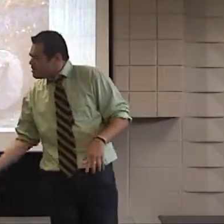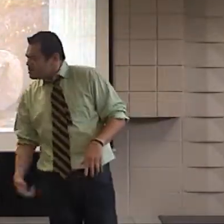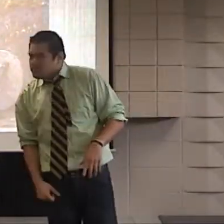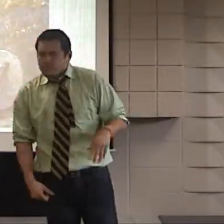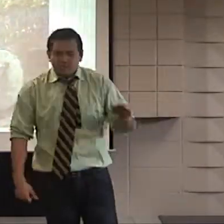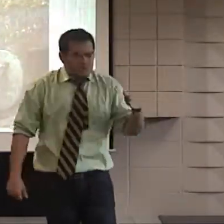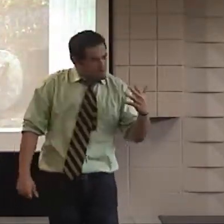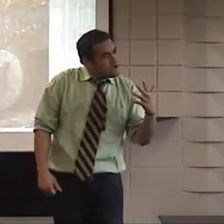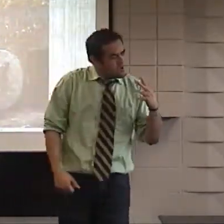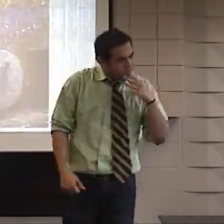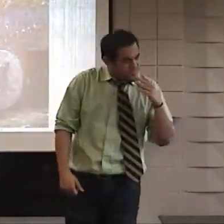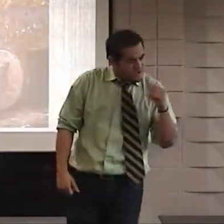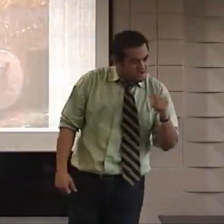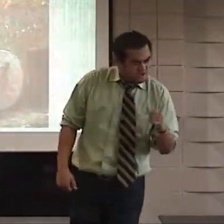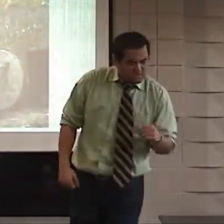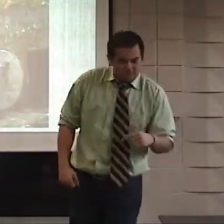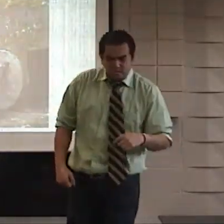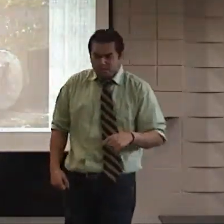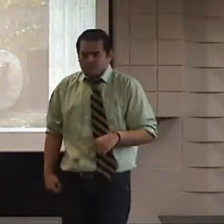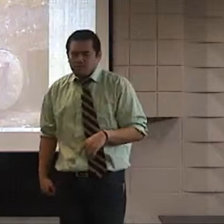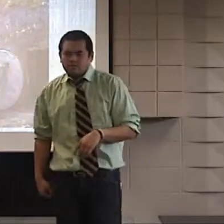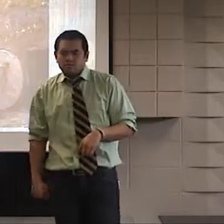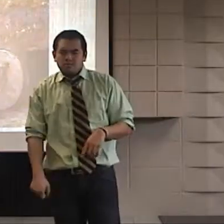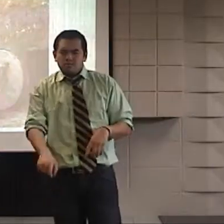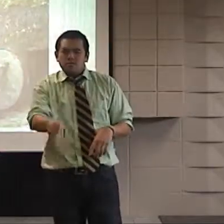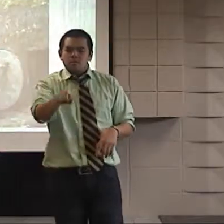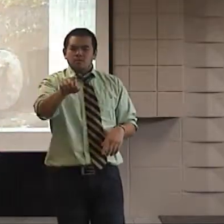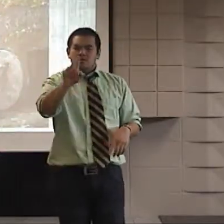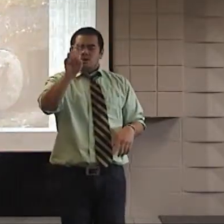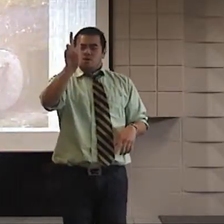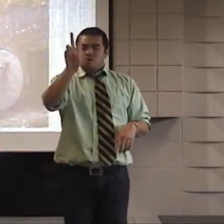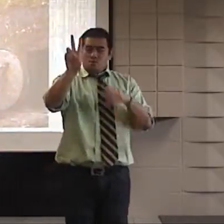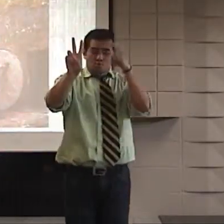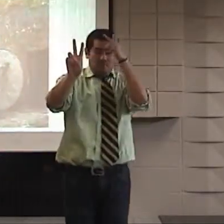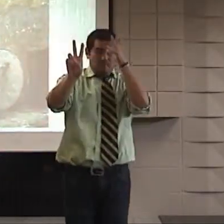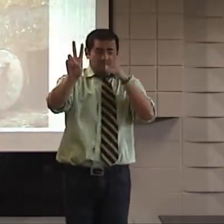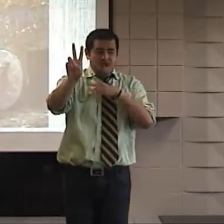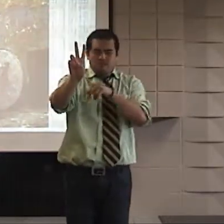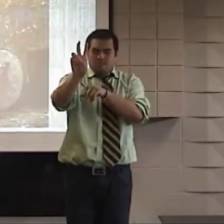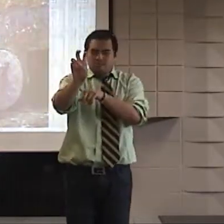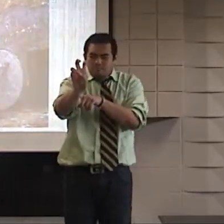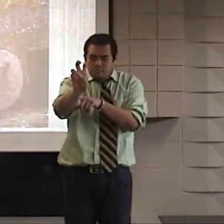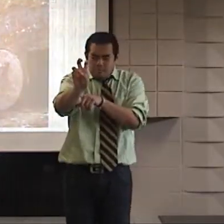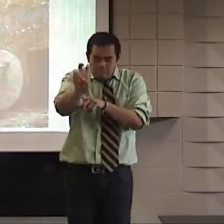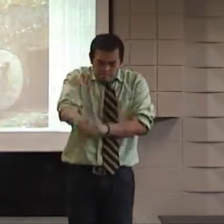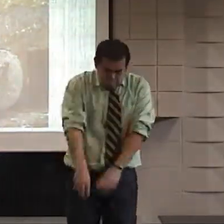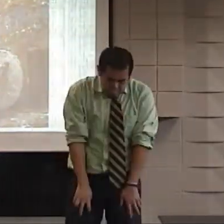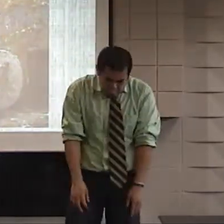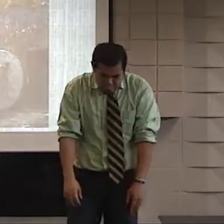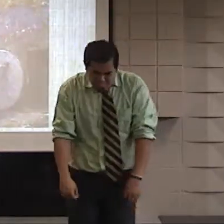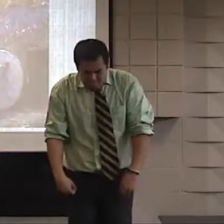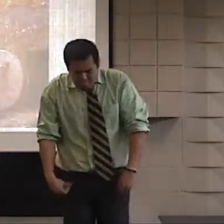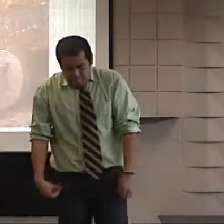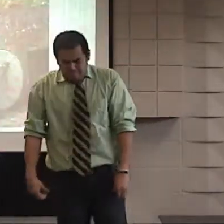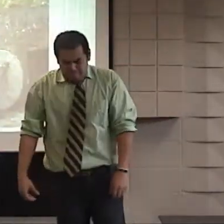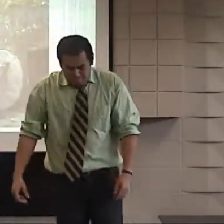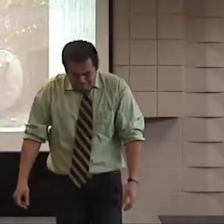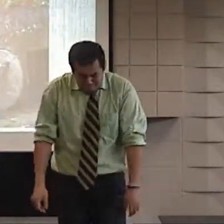On the road outside Jerusalem, there was a man asking others what was going on. There were two men, very